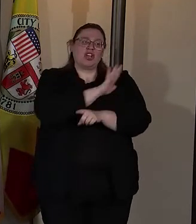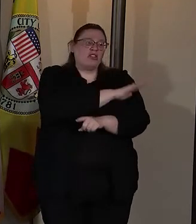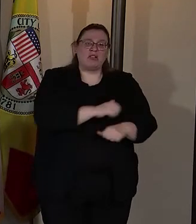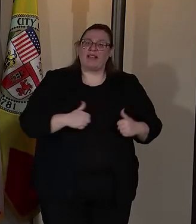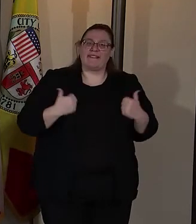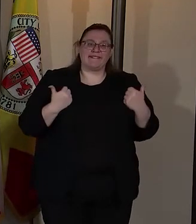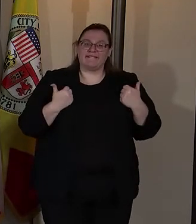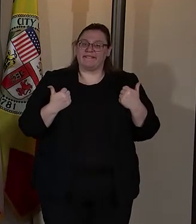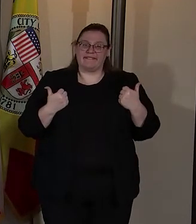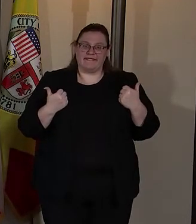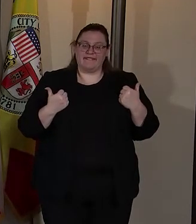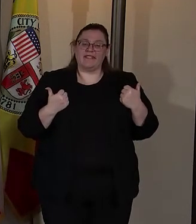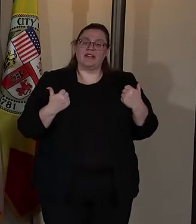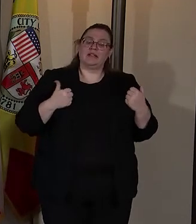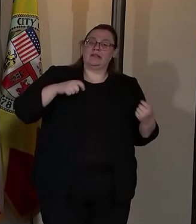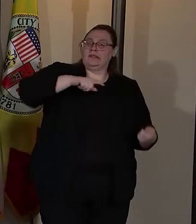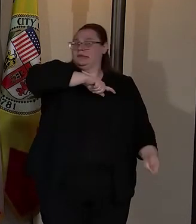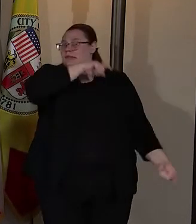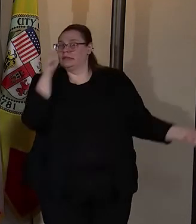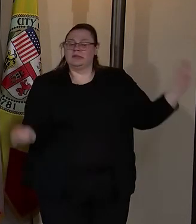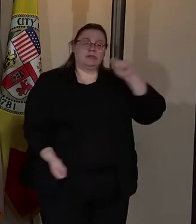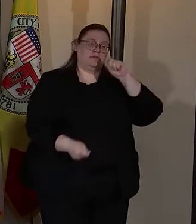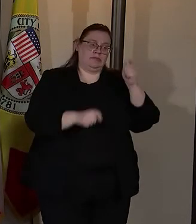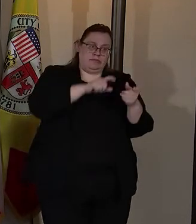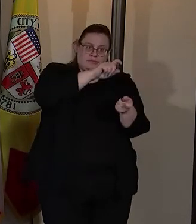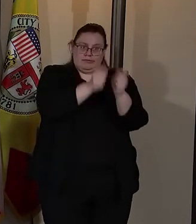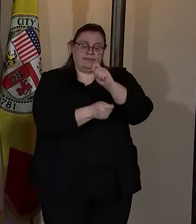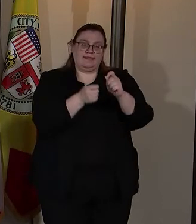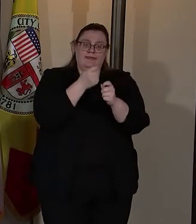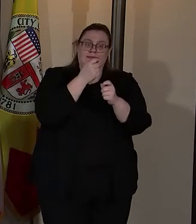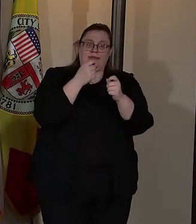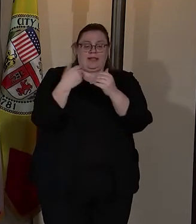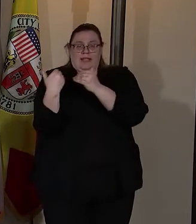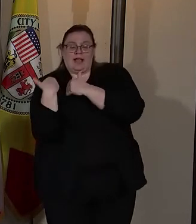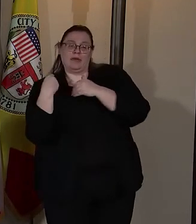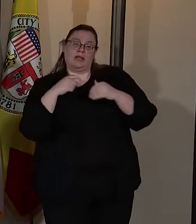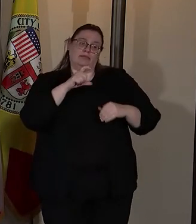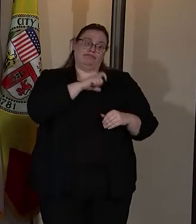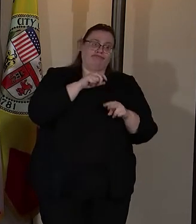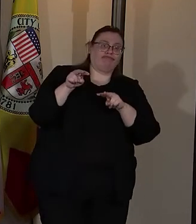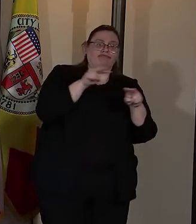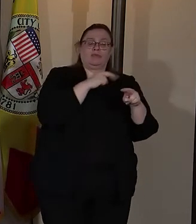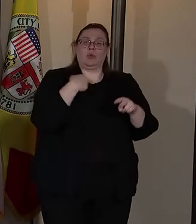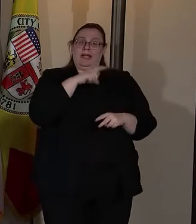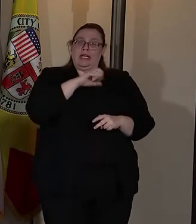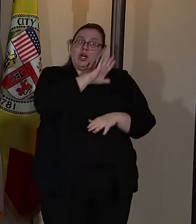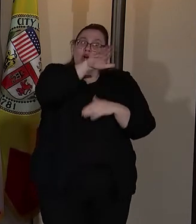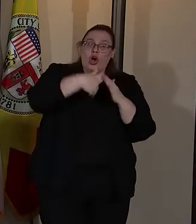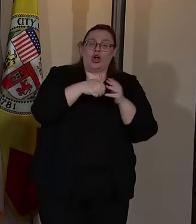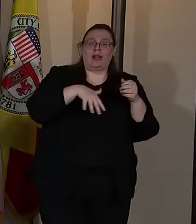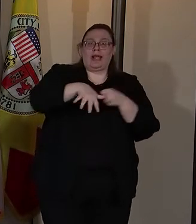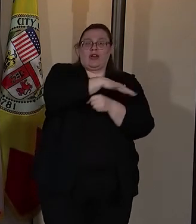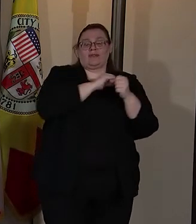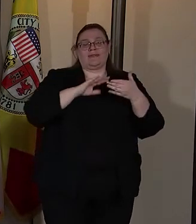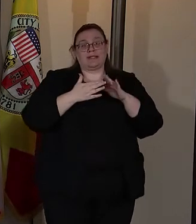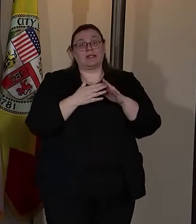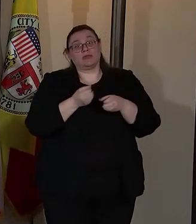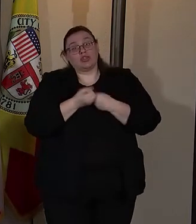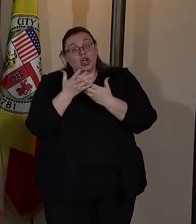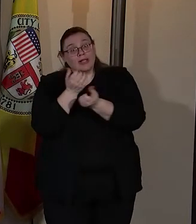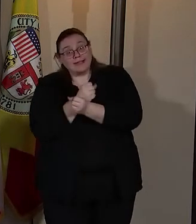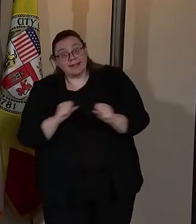life, uh, to reforming and building the kind of community policing that we need in every part of the city that will actually create safety,